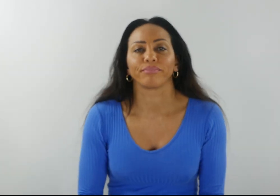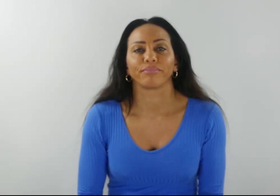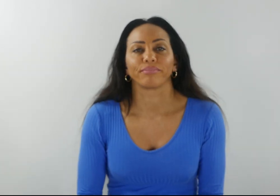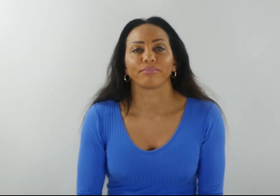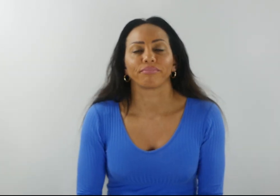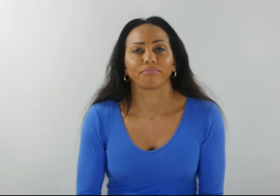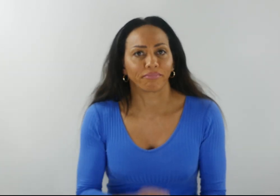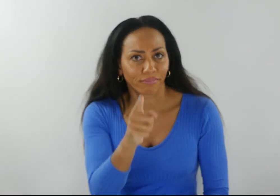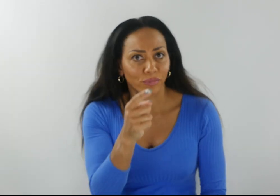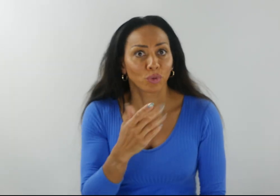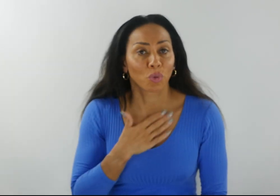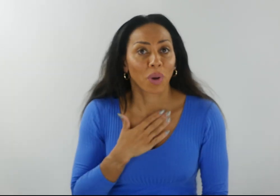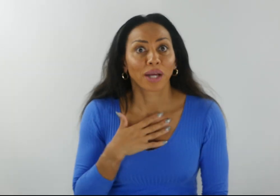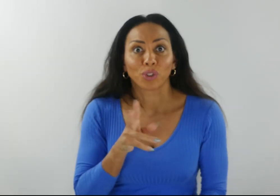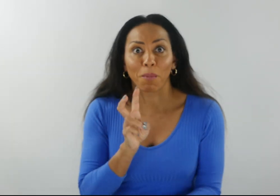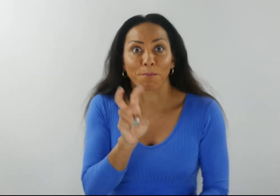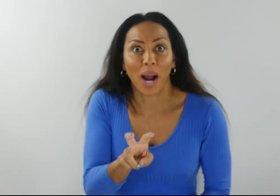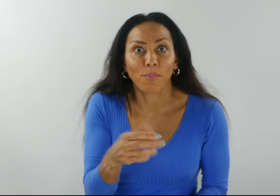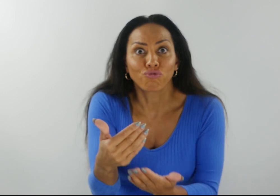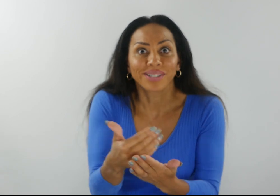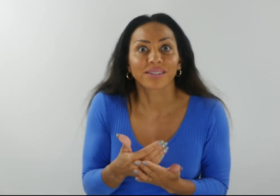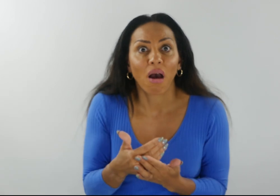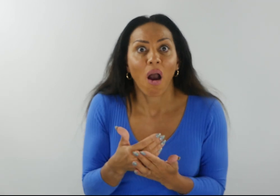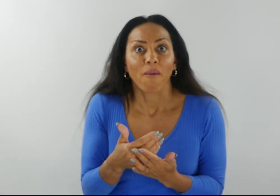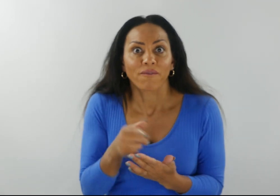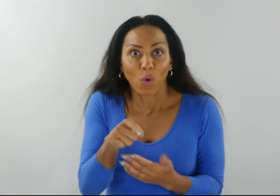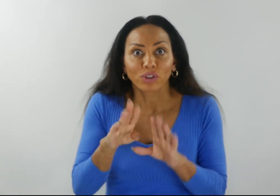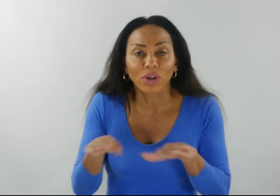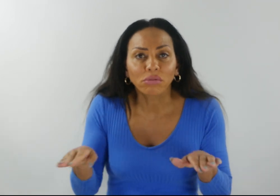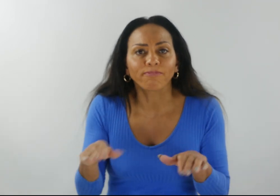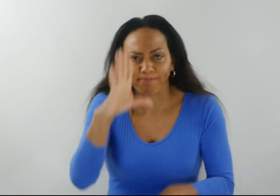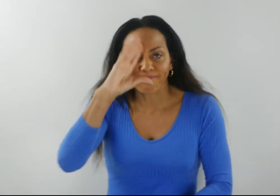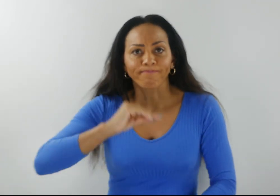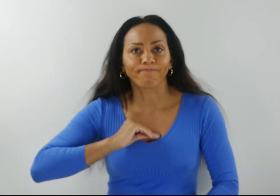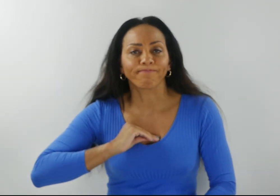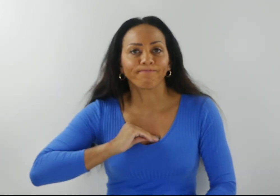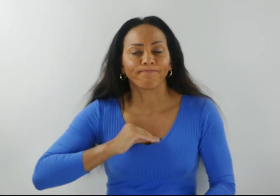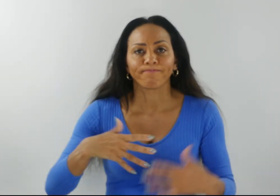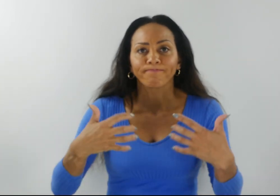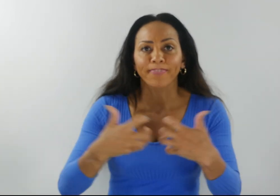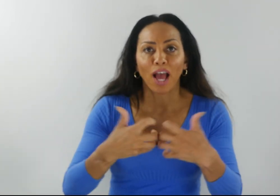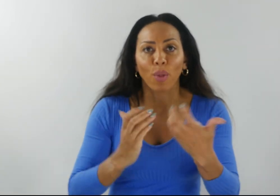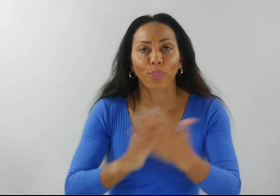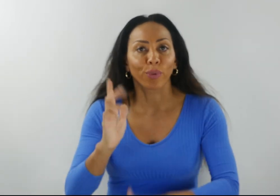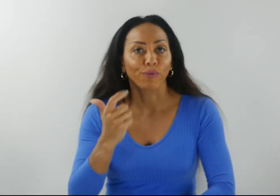If you'd like to reserve a spot at any of these sessions, let us know. You can contact us over the phone on